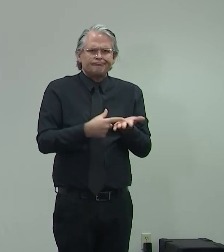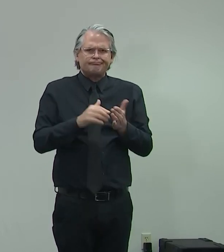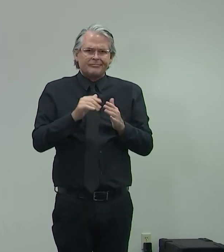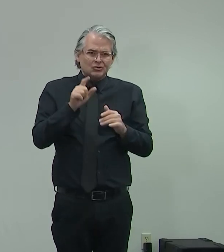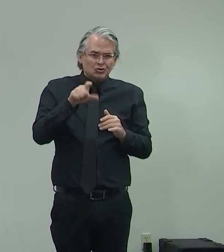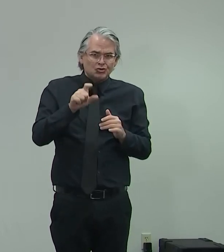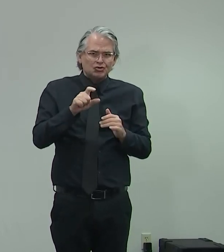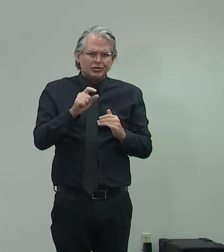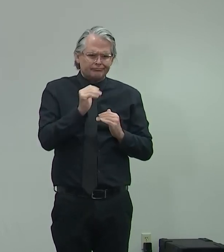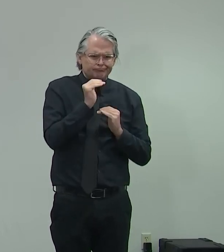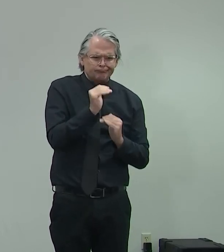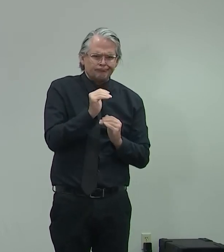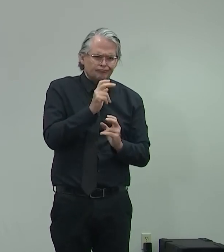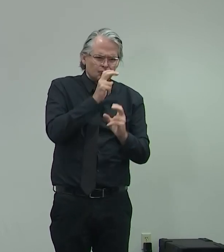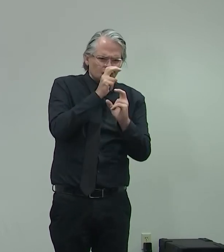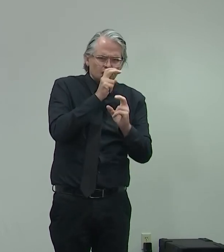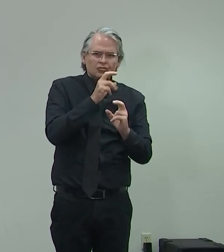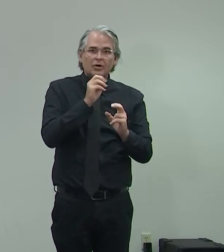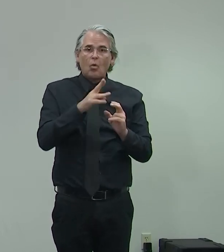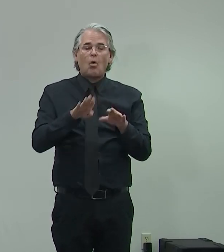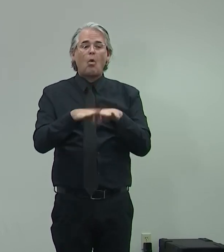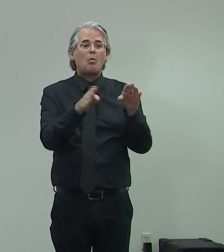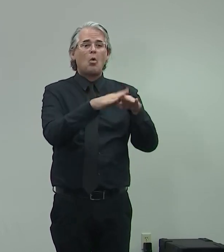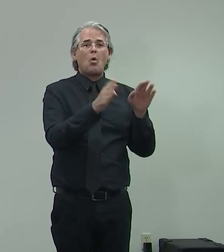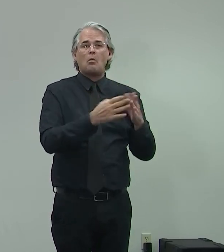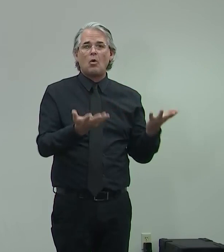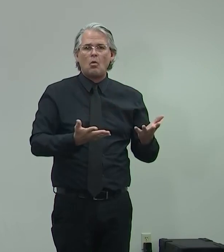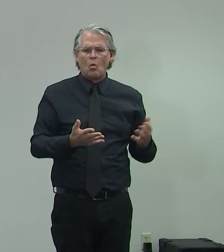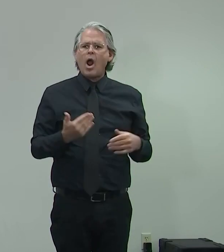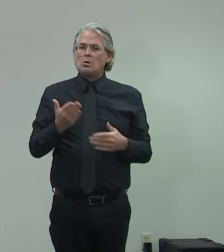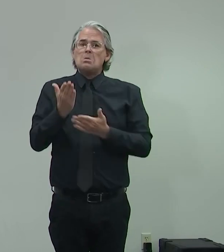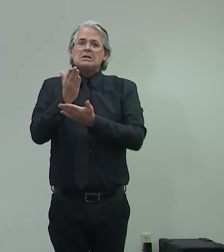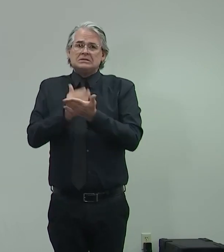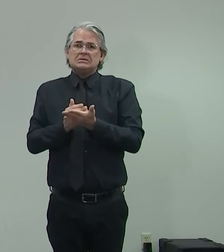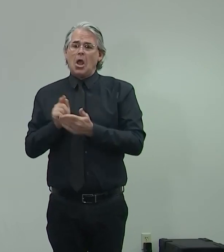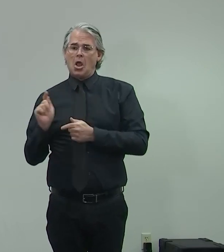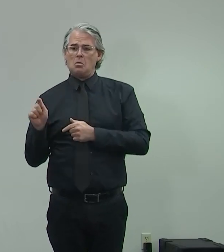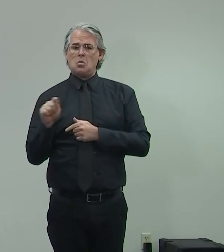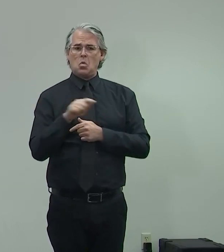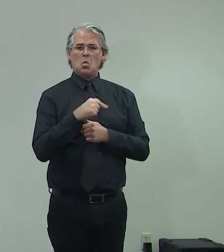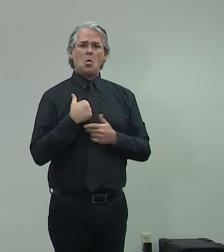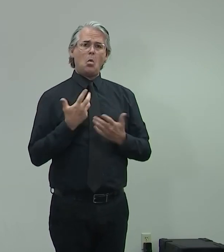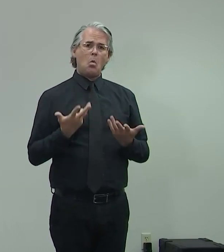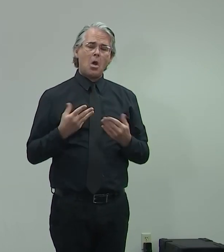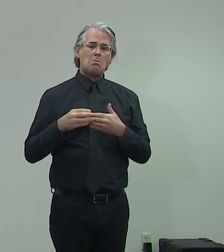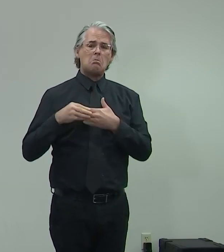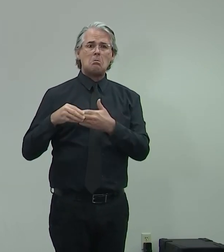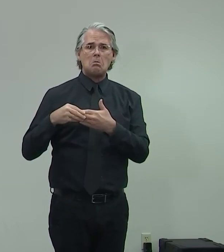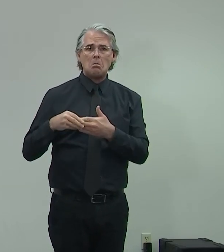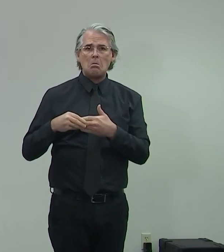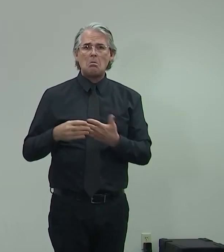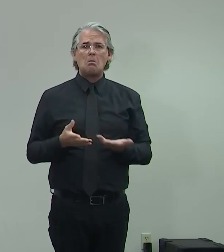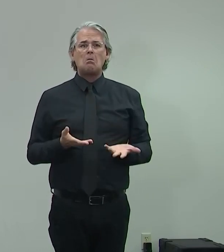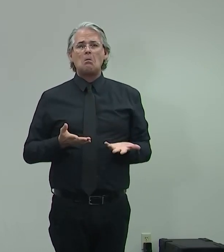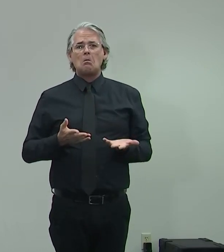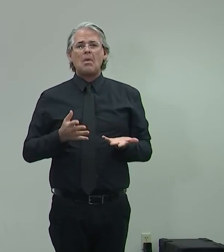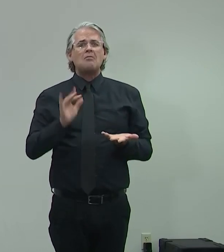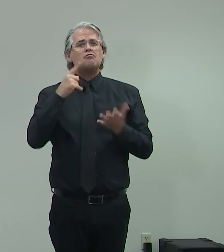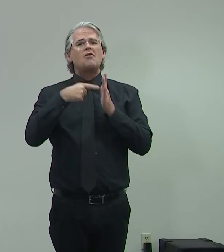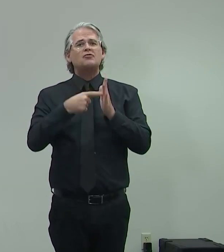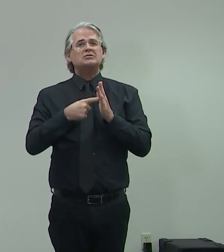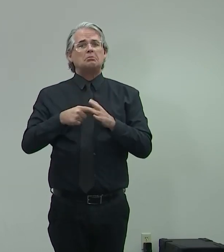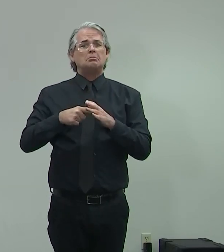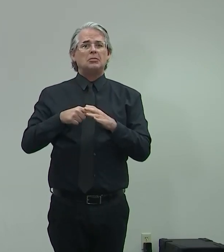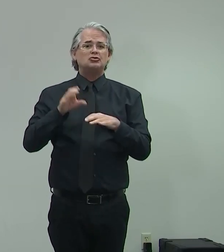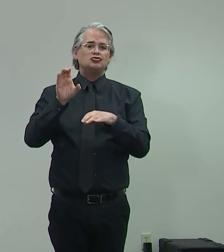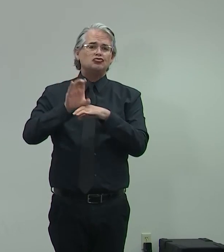like to make adjustments, maybe. It would be the best word, in the restrictions. And that would include our houses of worship. That would